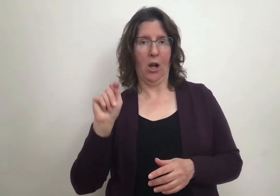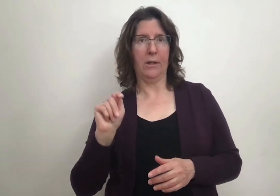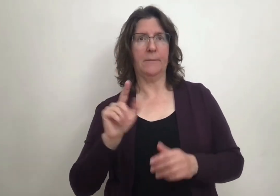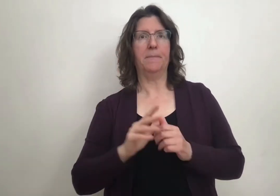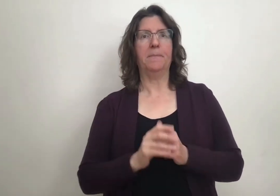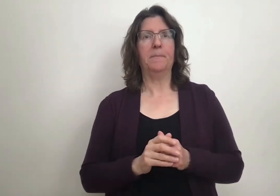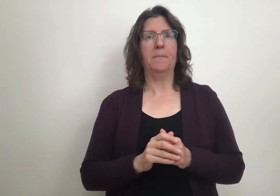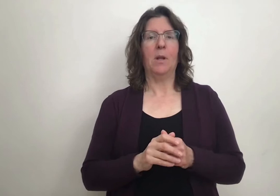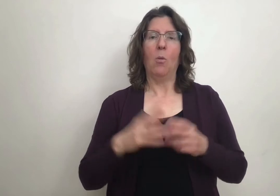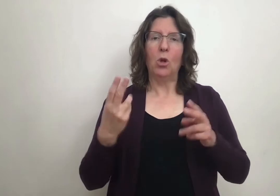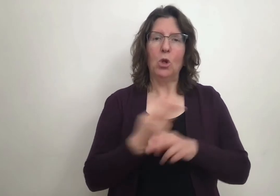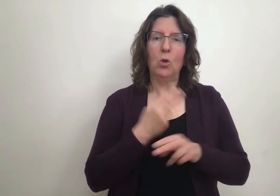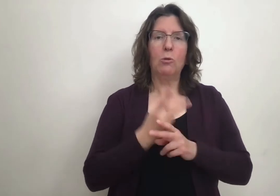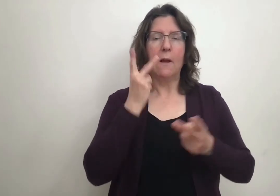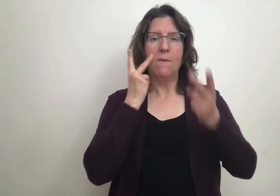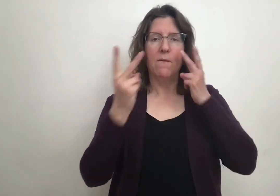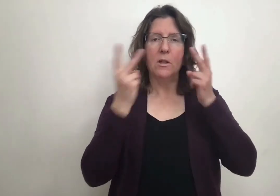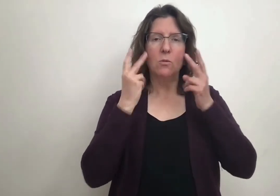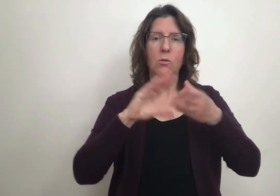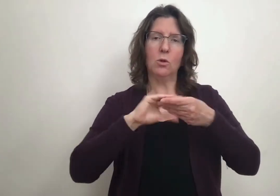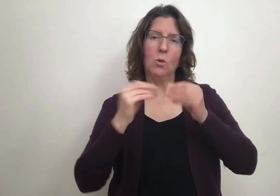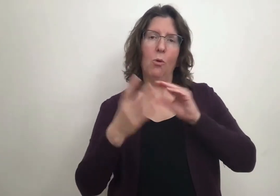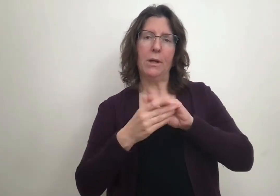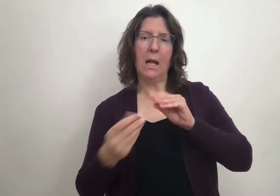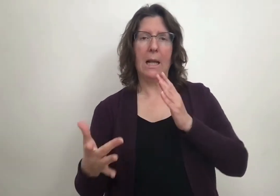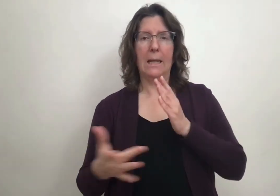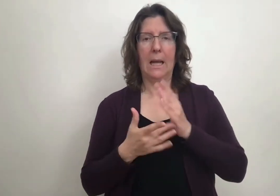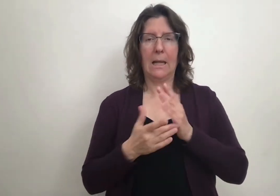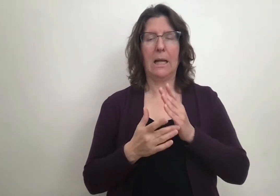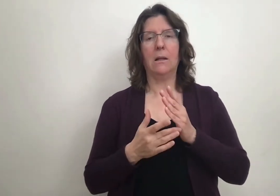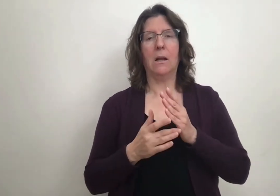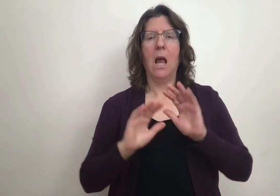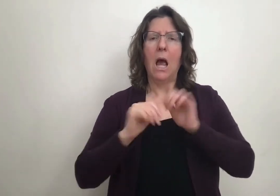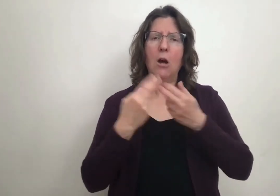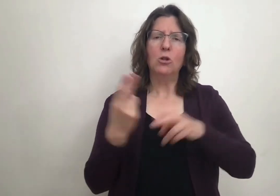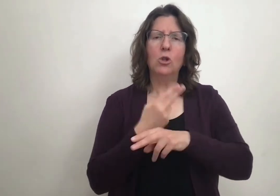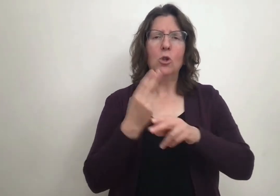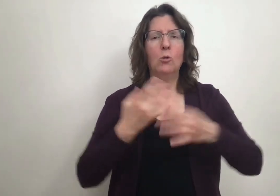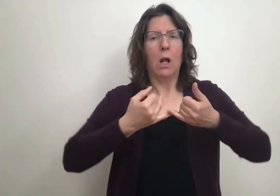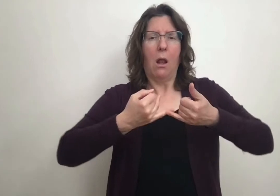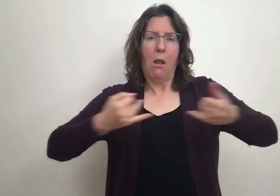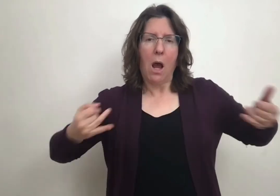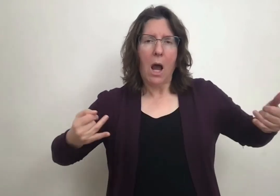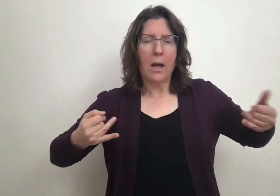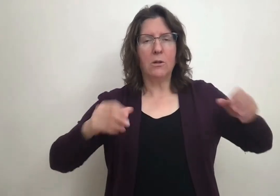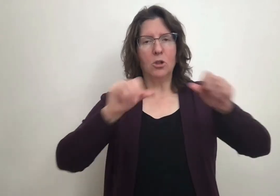Another 2D art project was focusing on visual storytelling techniques. We explored how to use line,